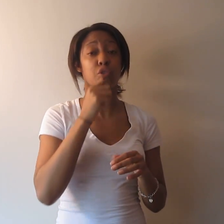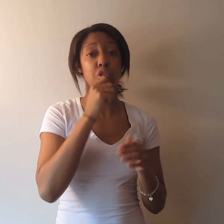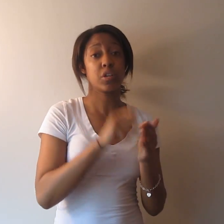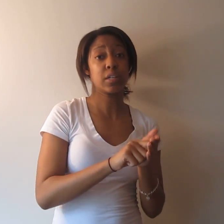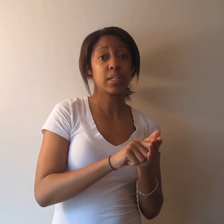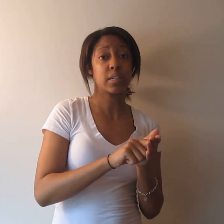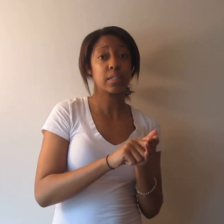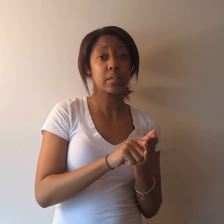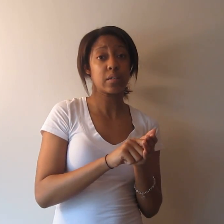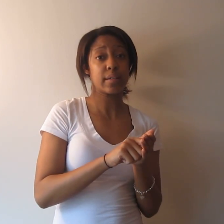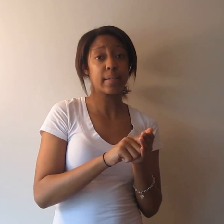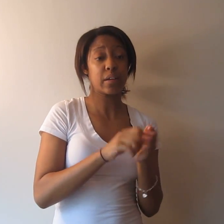text message.